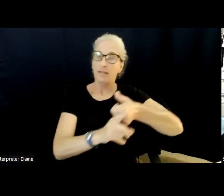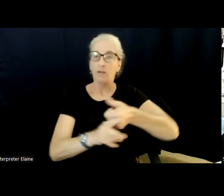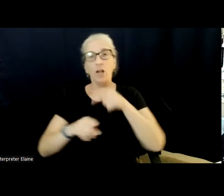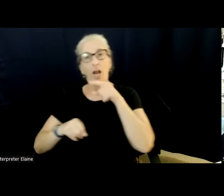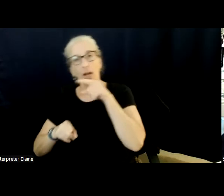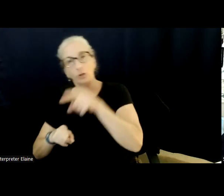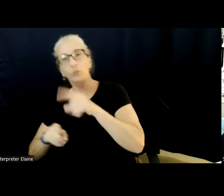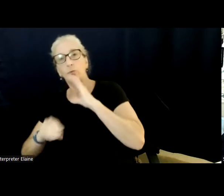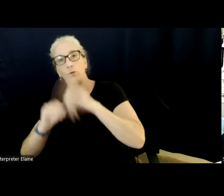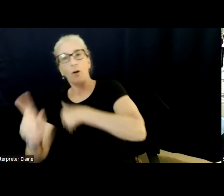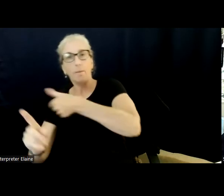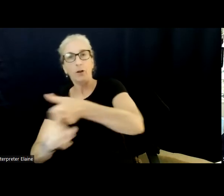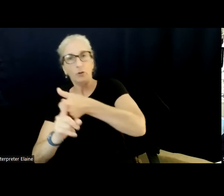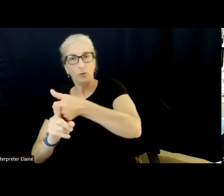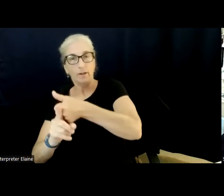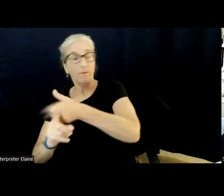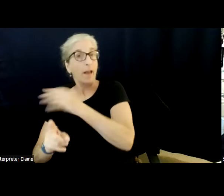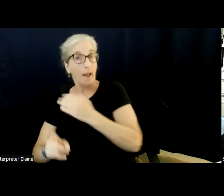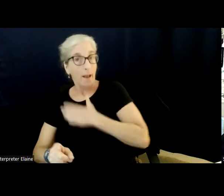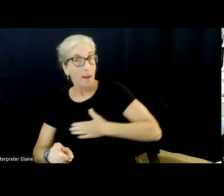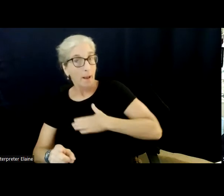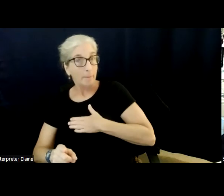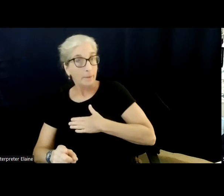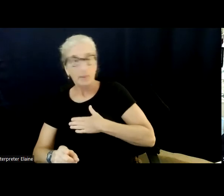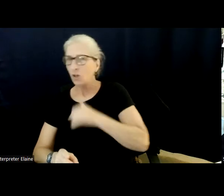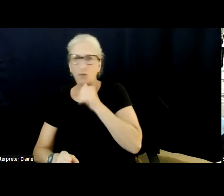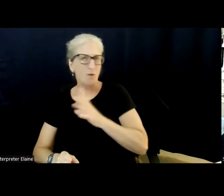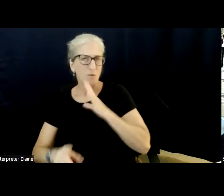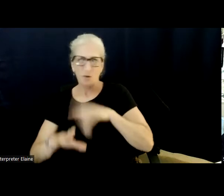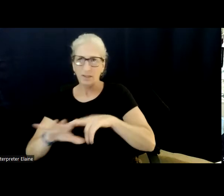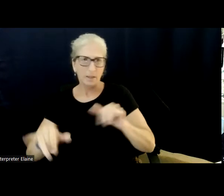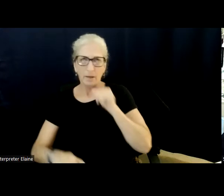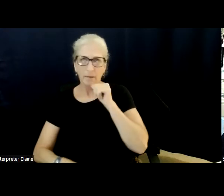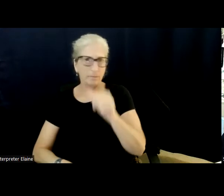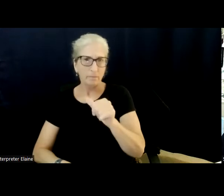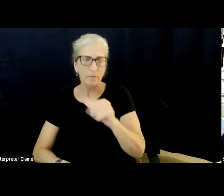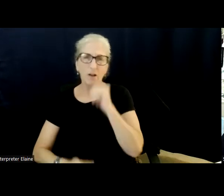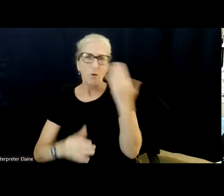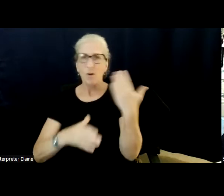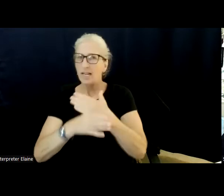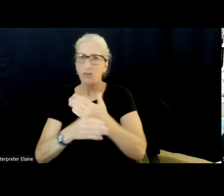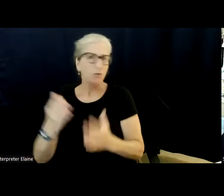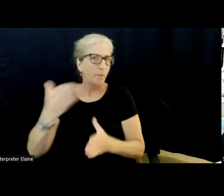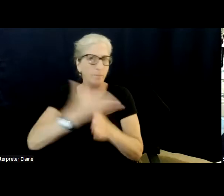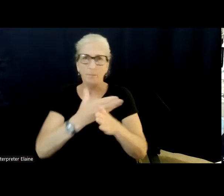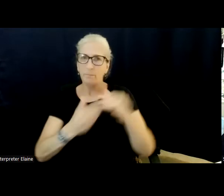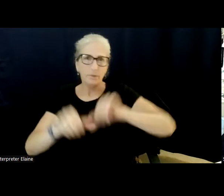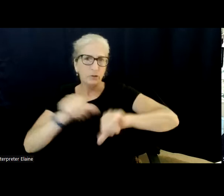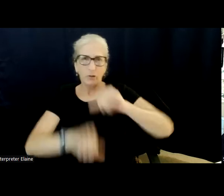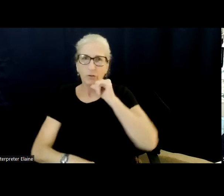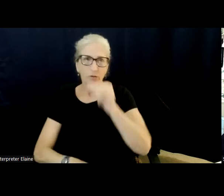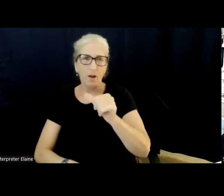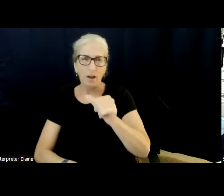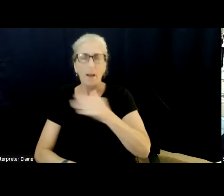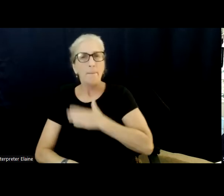all about you. And please, no speaking at the same time or interrupting each other. No raised